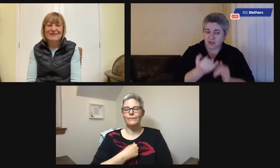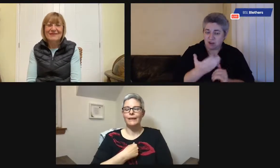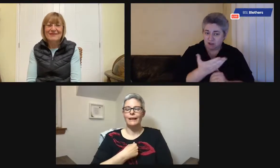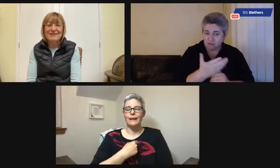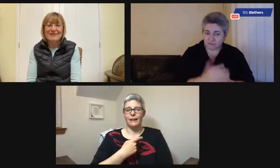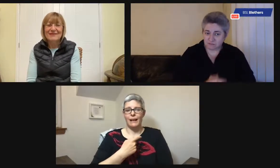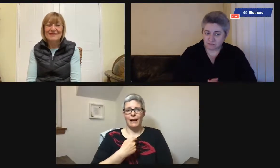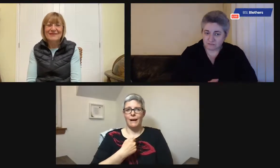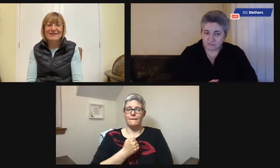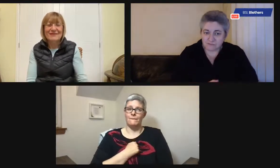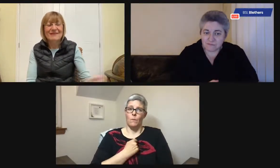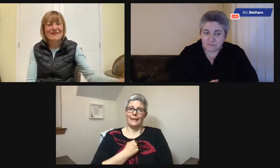Emma?